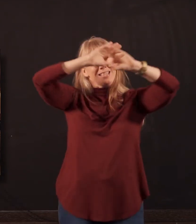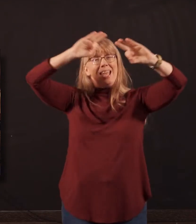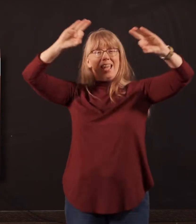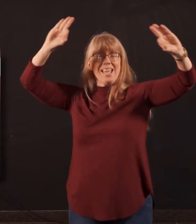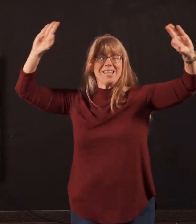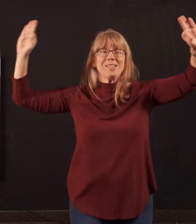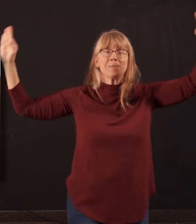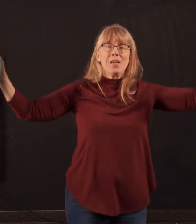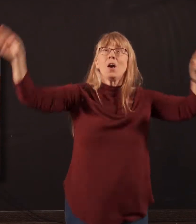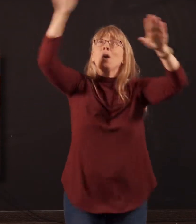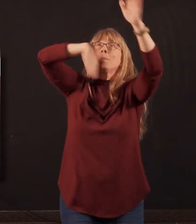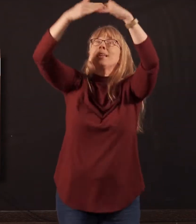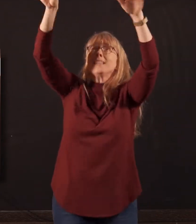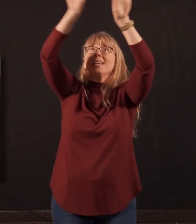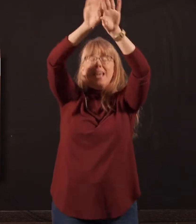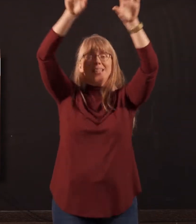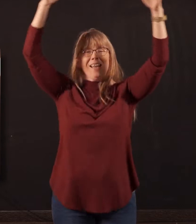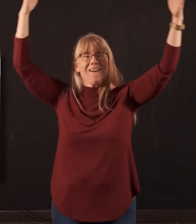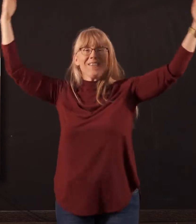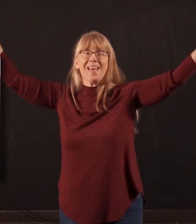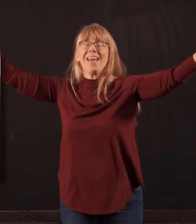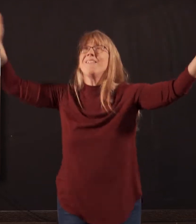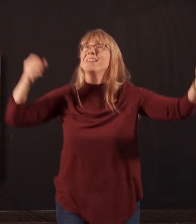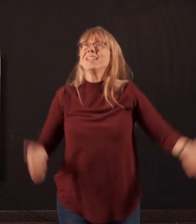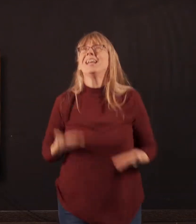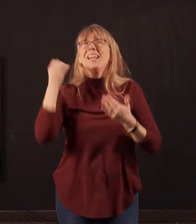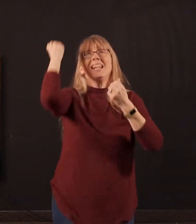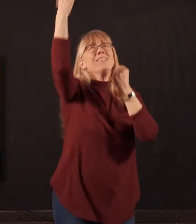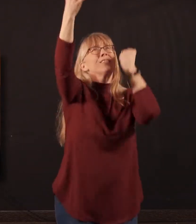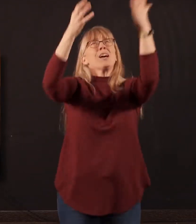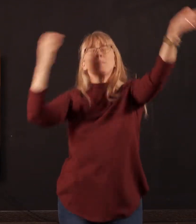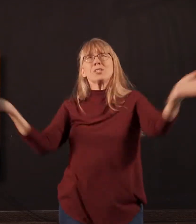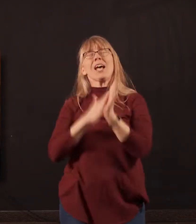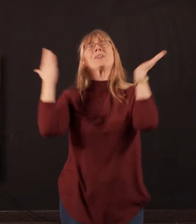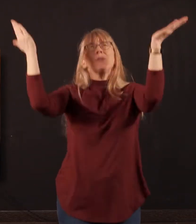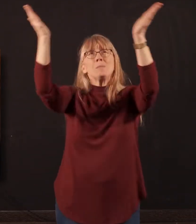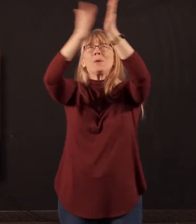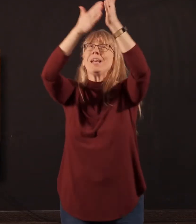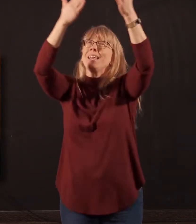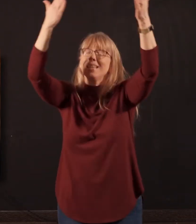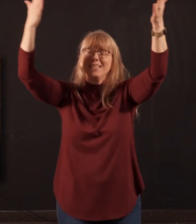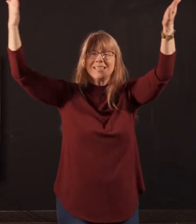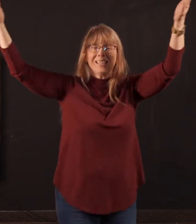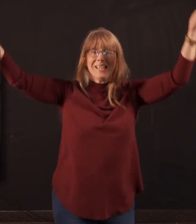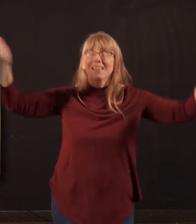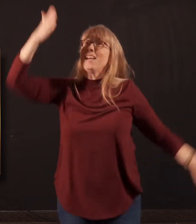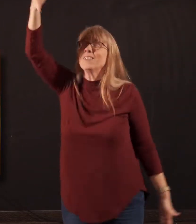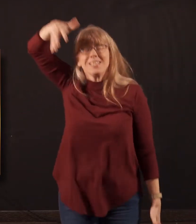name. So open the gates of heaven. Lift up a shout of praise. There is